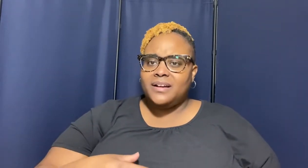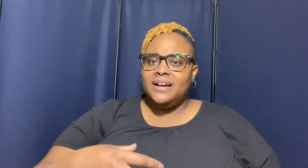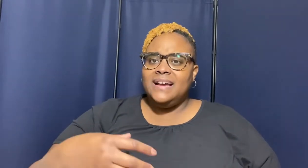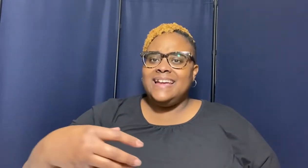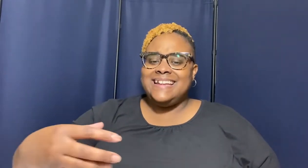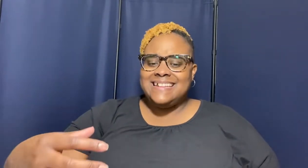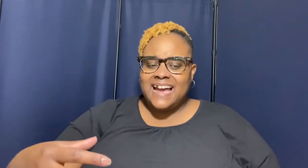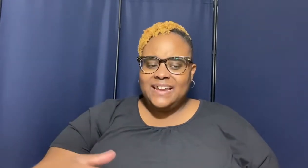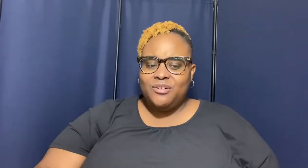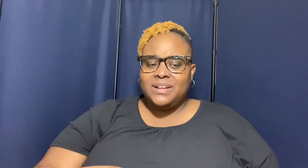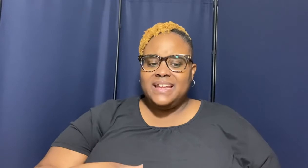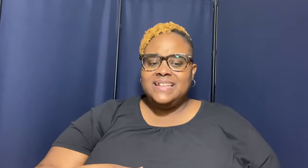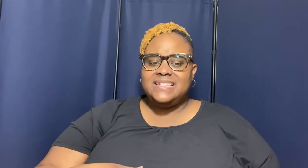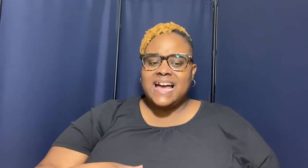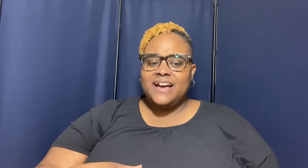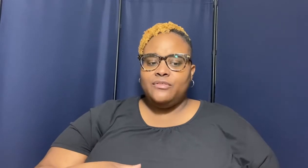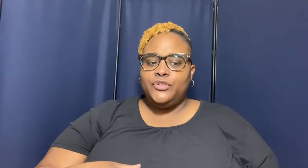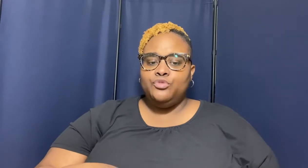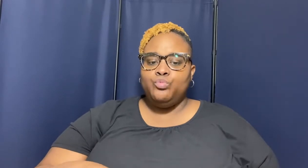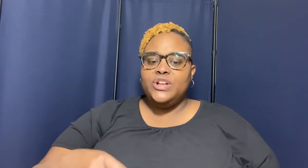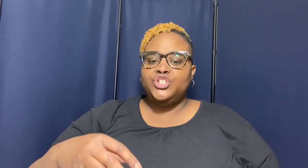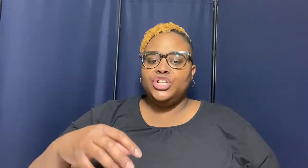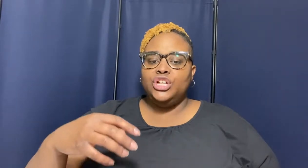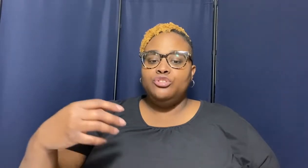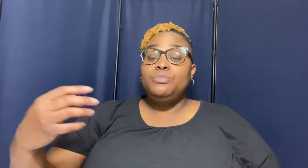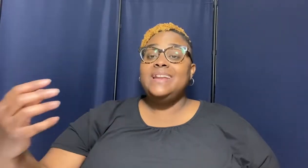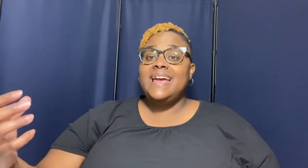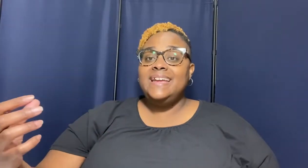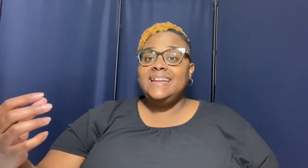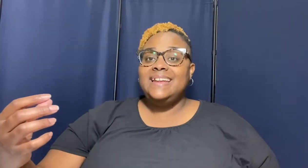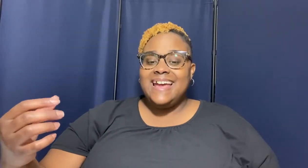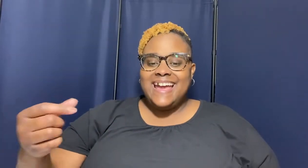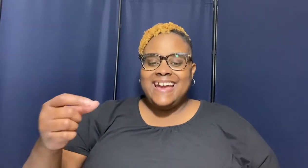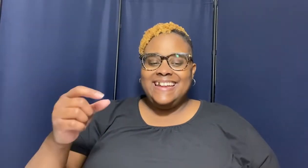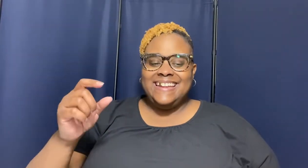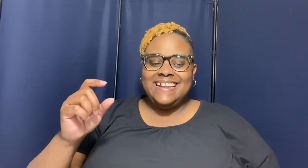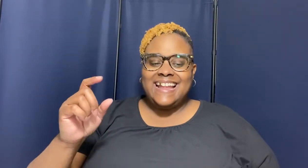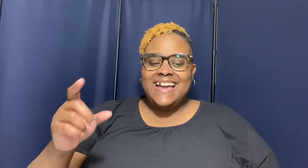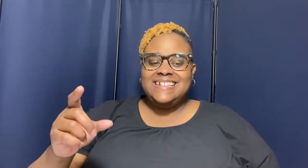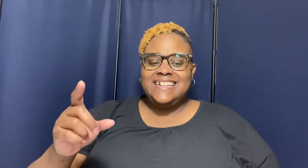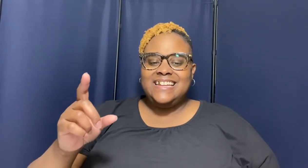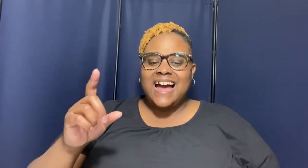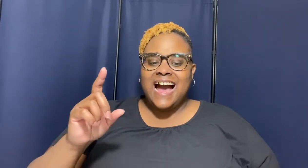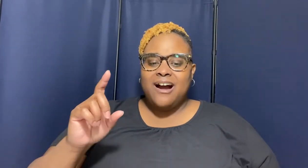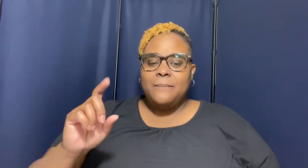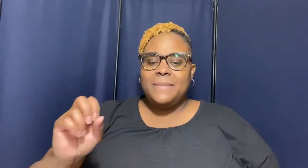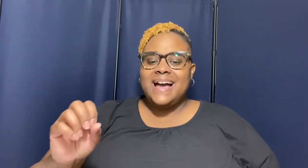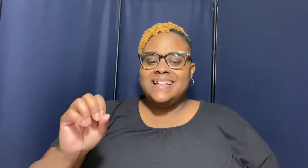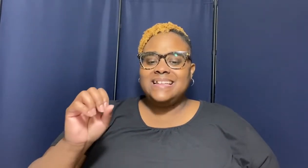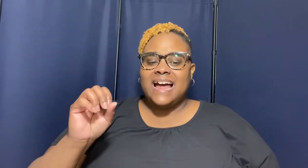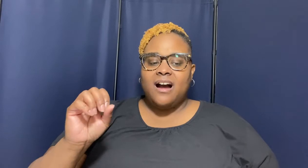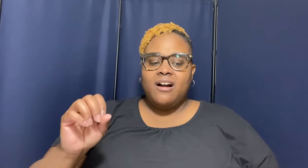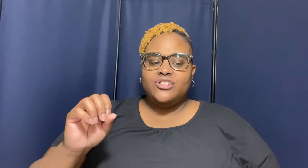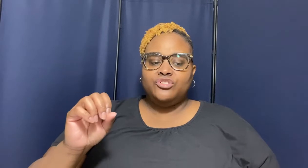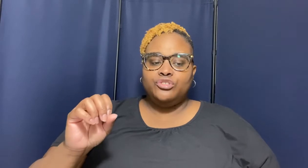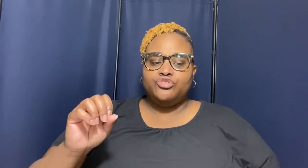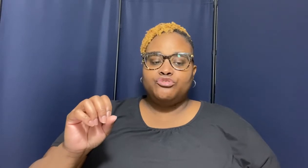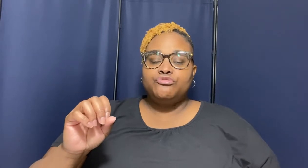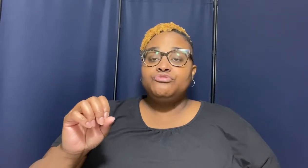ignited on the inside of you which illuminated and enlightened our minds and our hearts to the truth